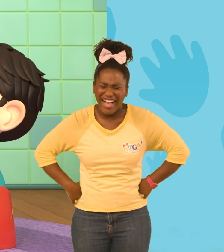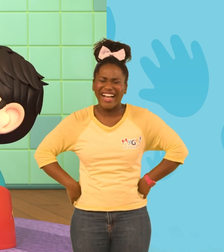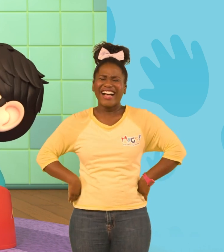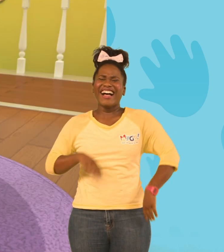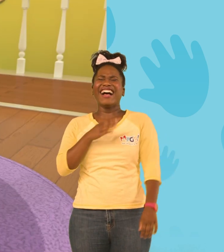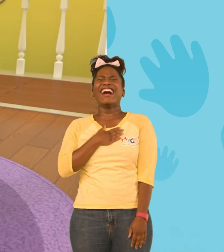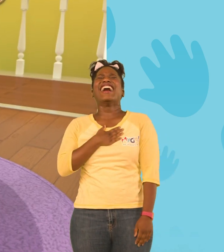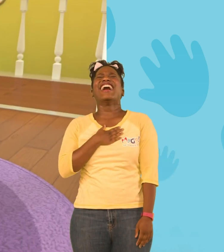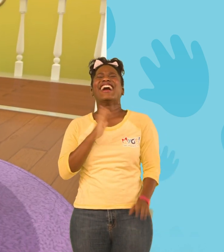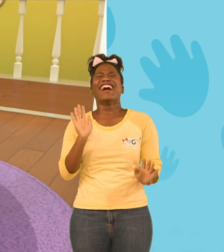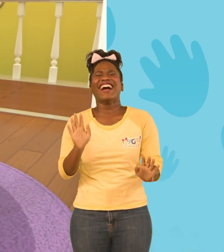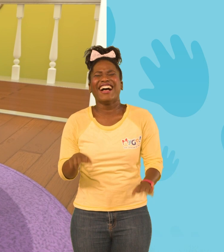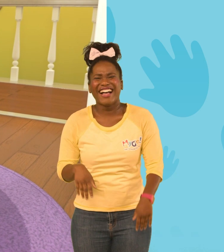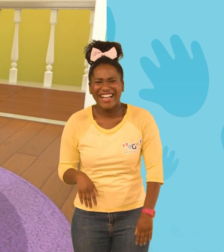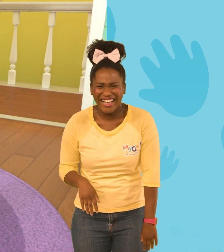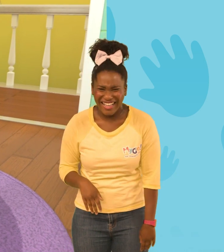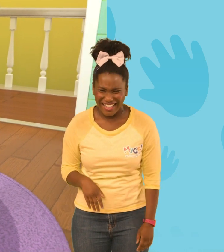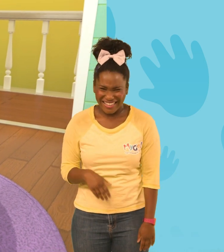good. Yeah, haha!